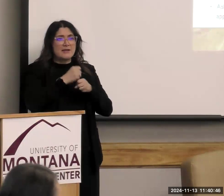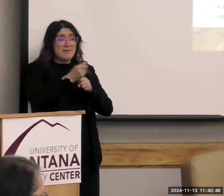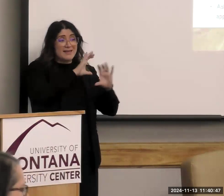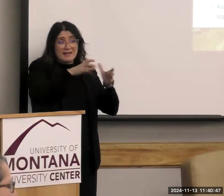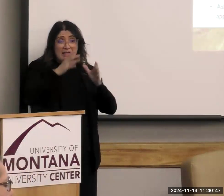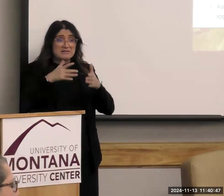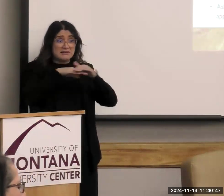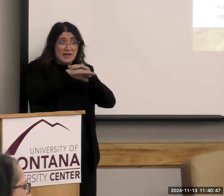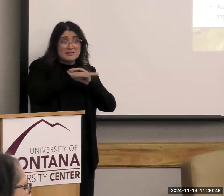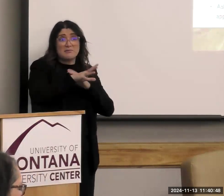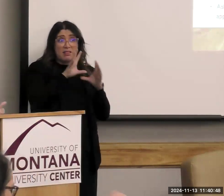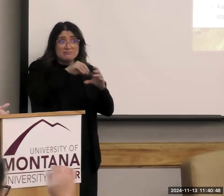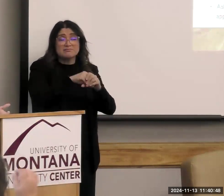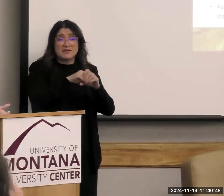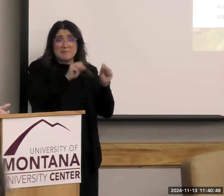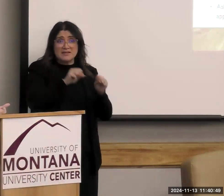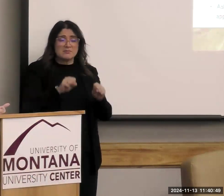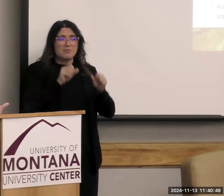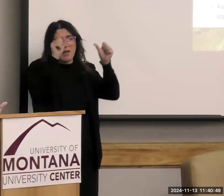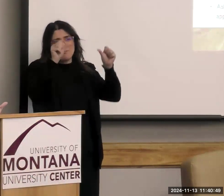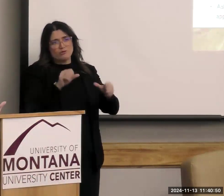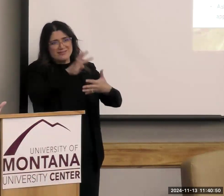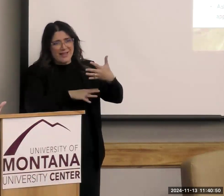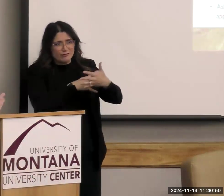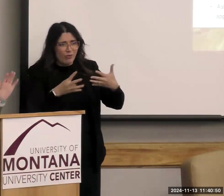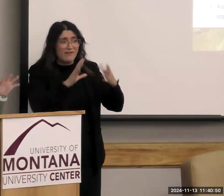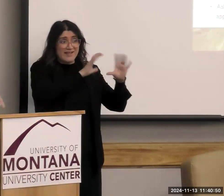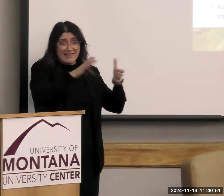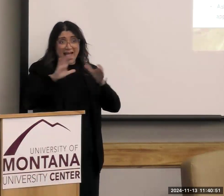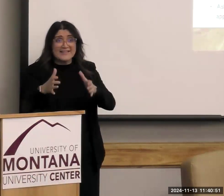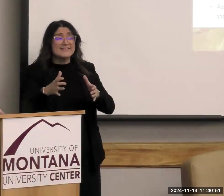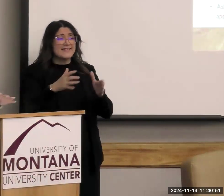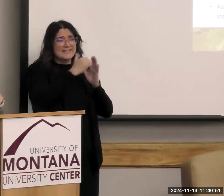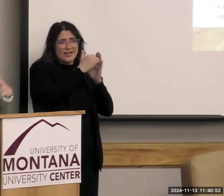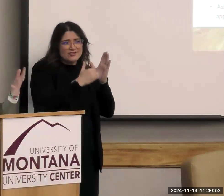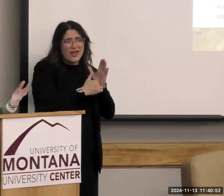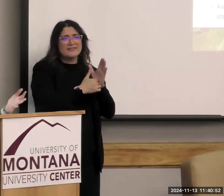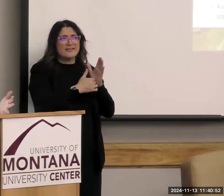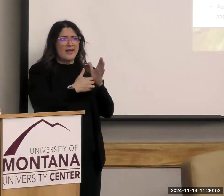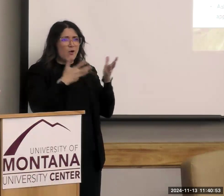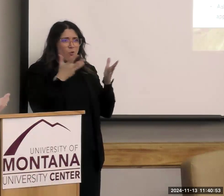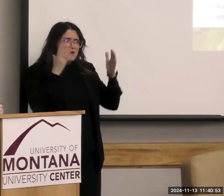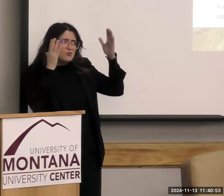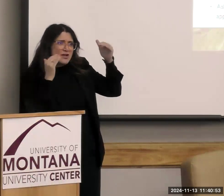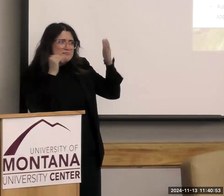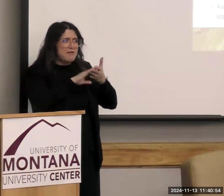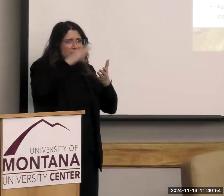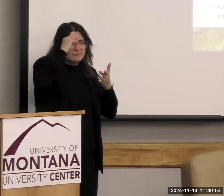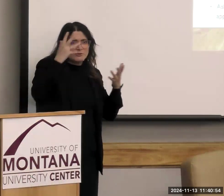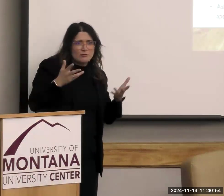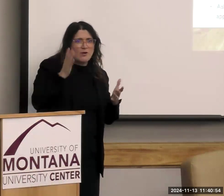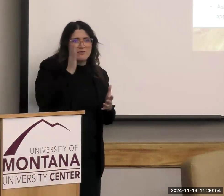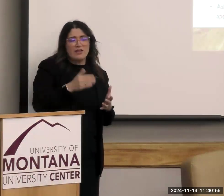activity, posting a schedule of the classes and each class agenda. So everyone knows what to expect and then